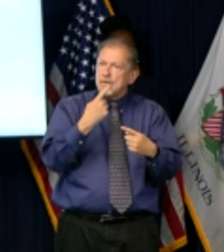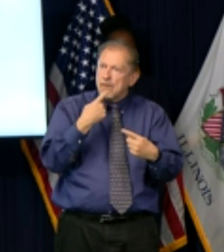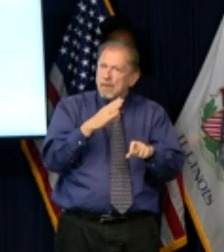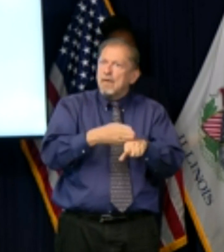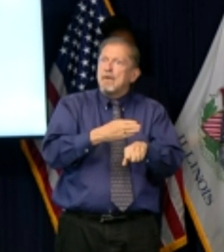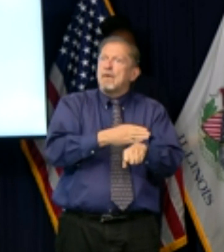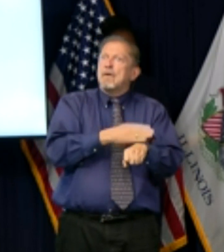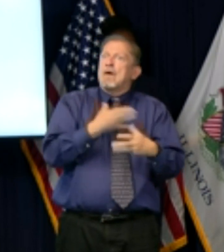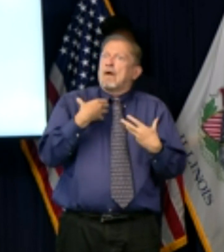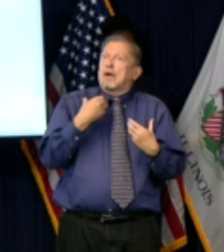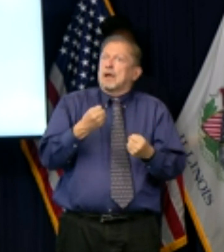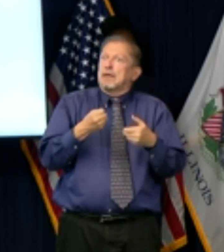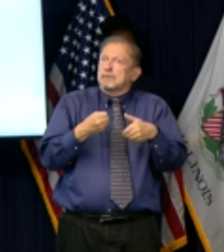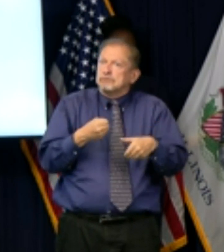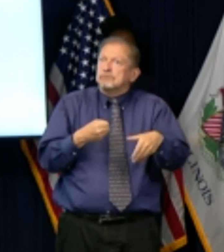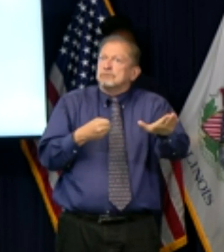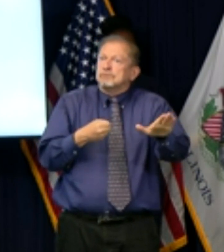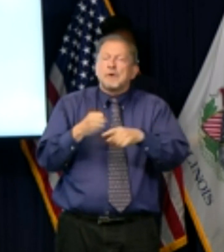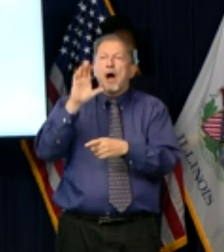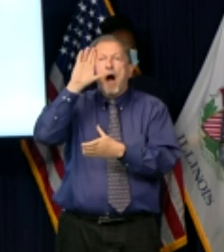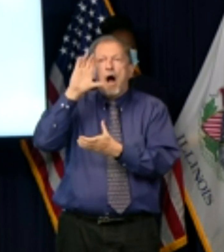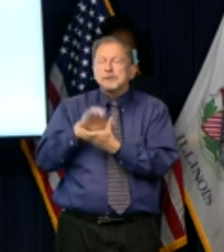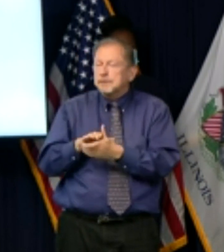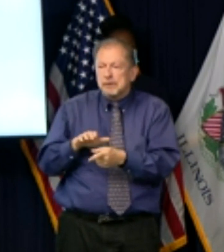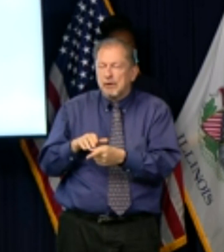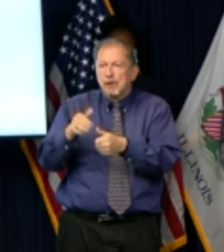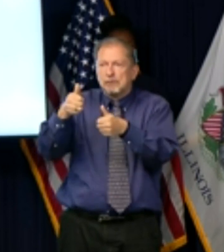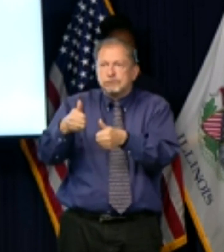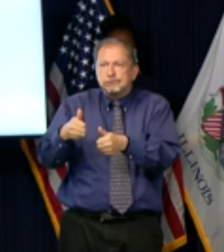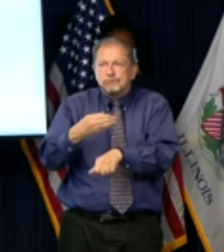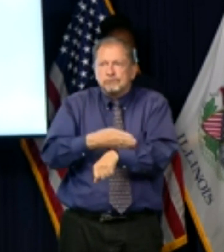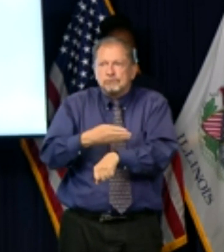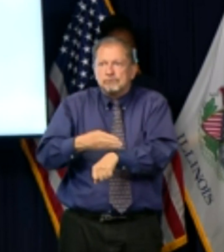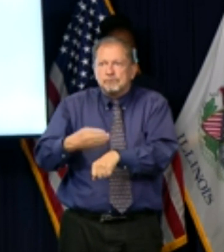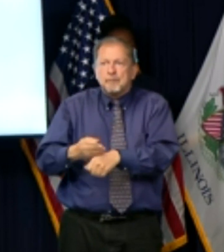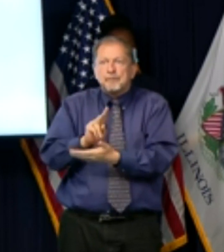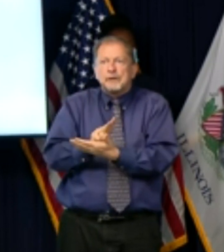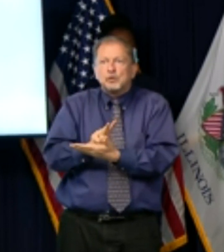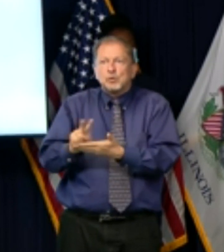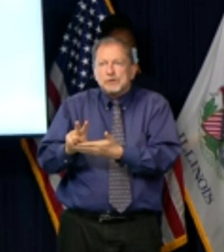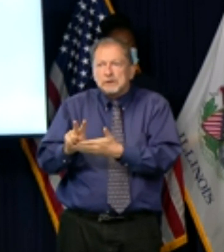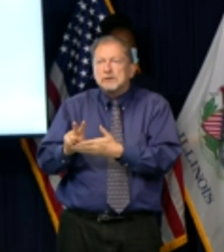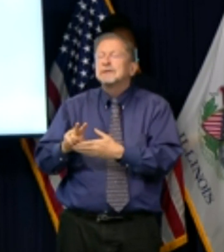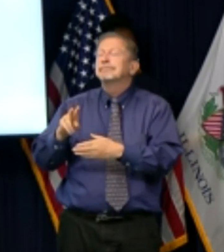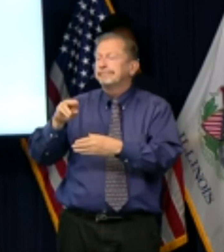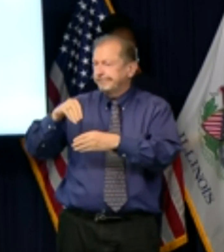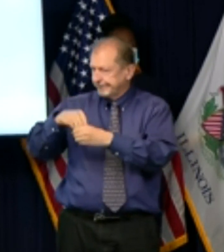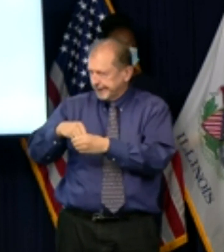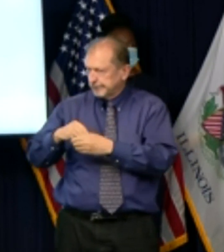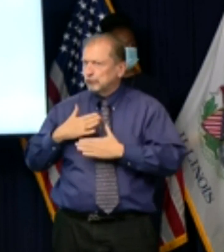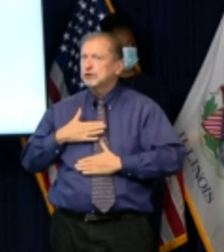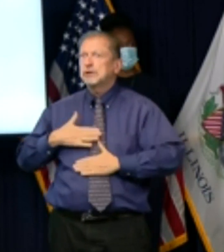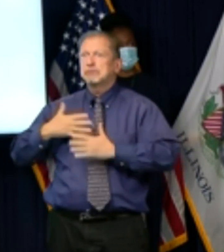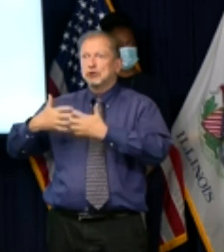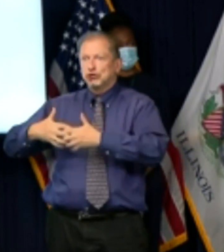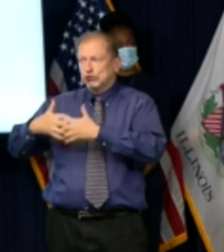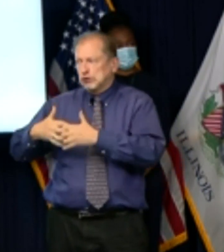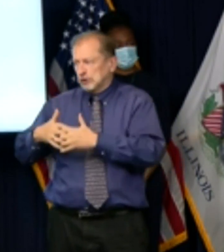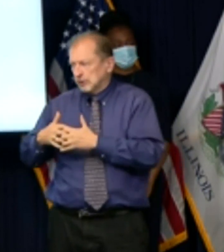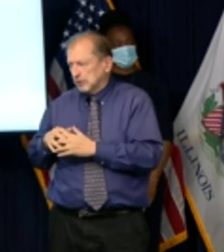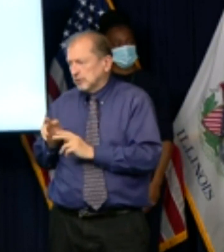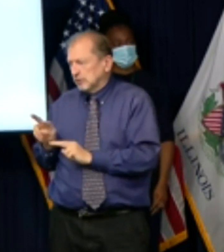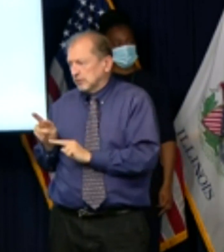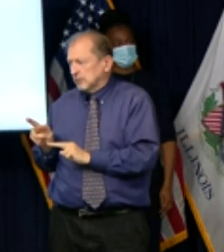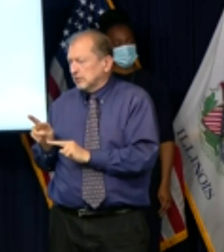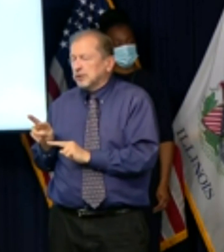eventually put on a breathing machine he expired one week later this was a traumatic and